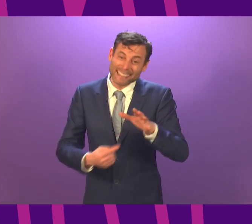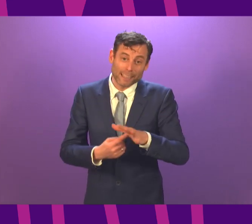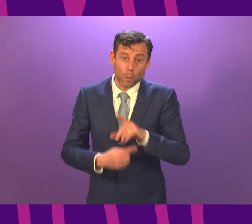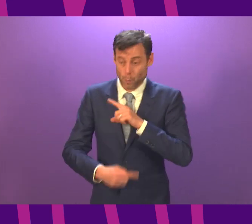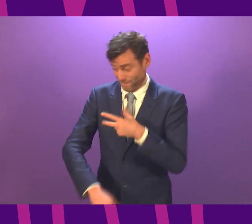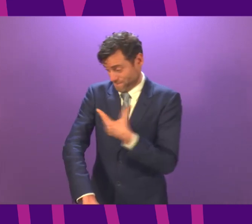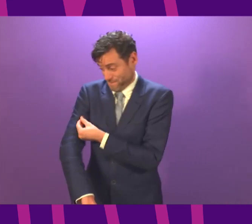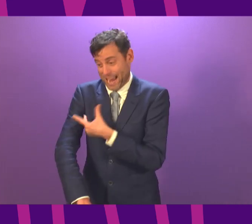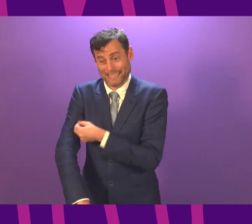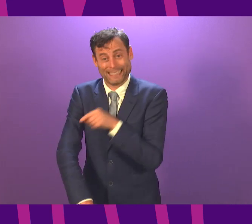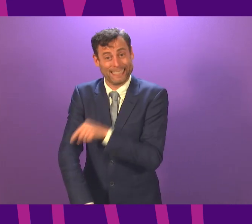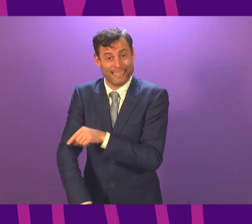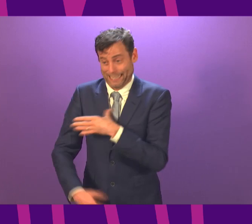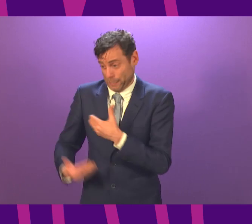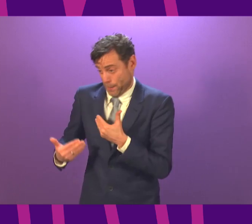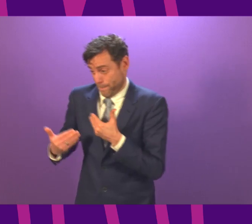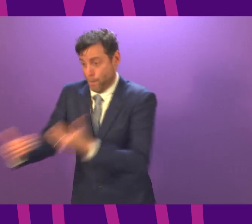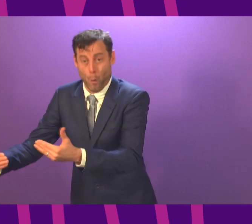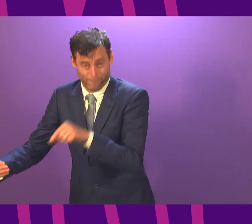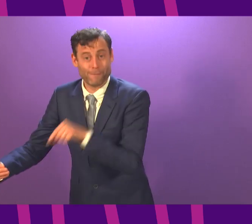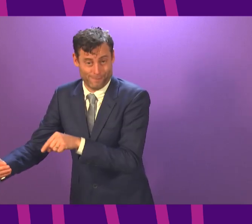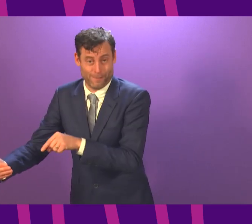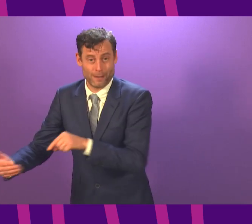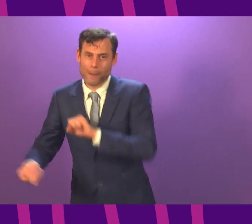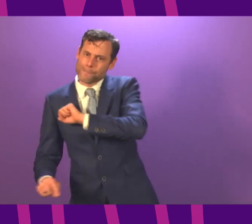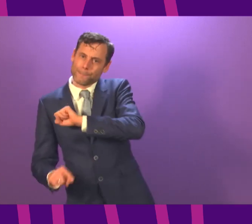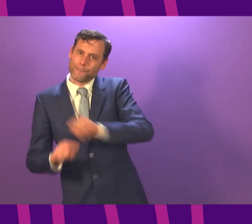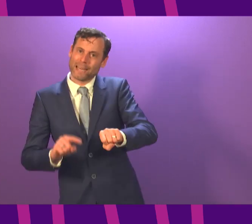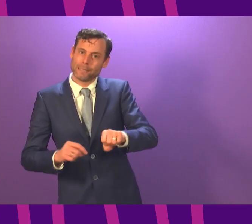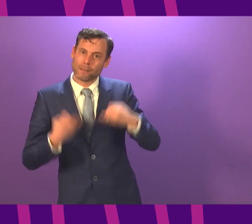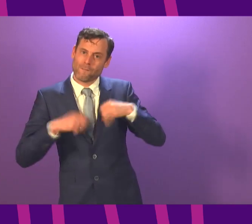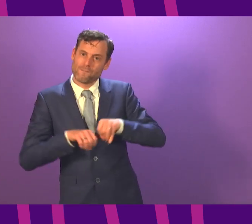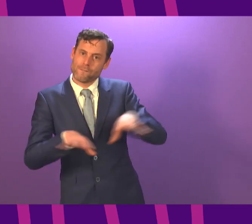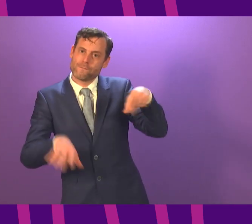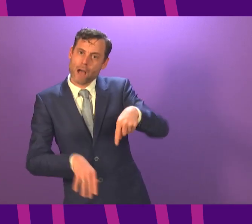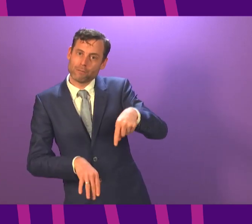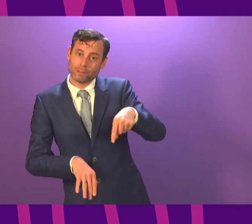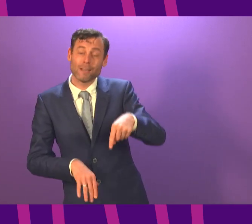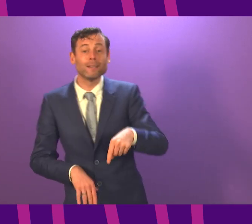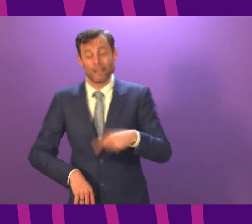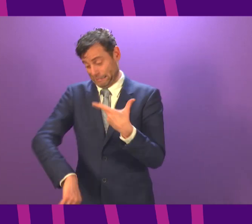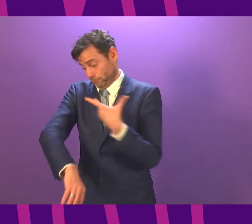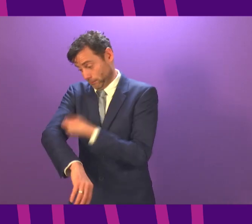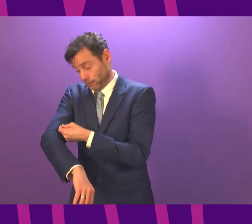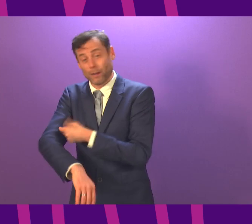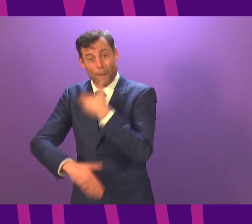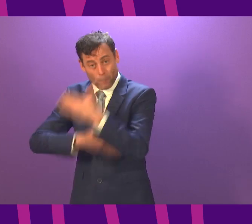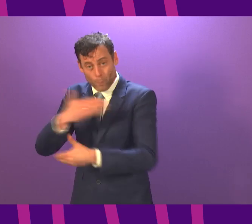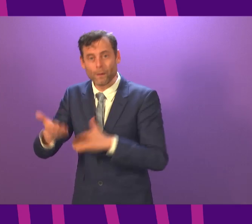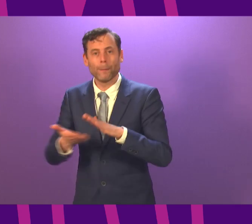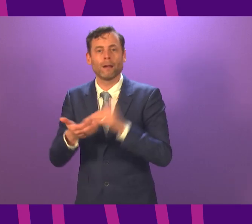more than in March, the better the real prospect there is of us getting genuine normality back later this year.